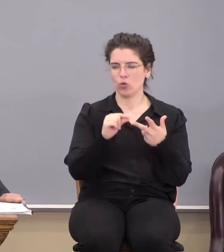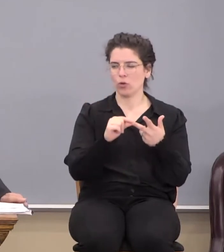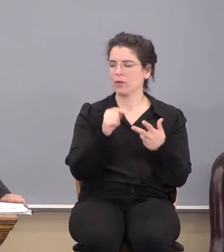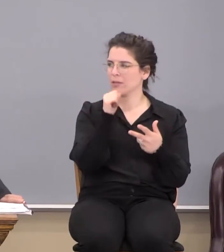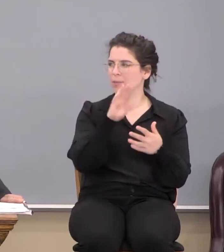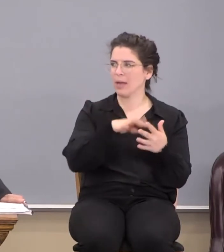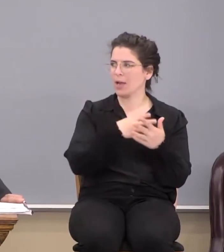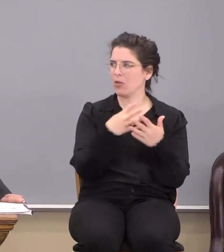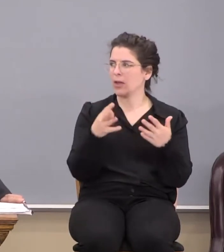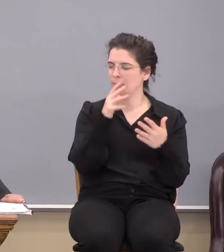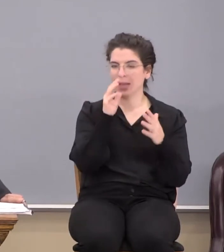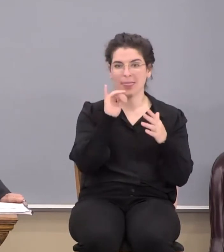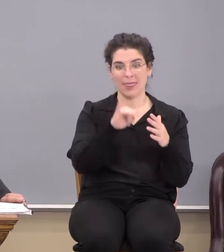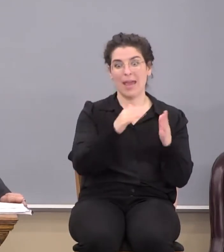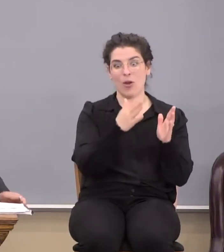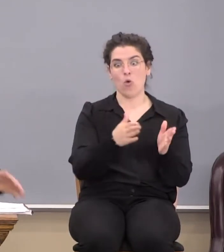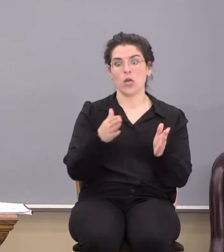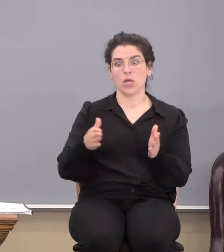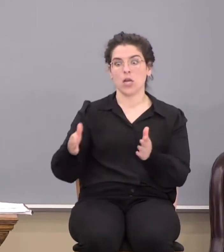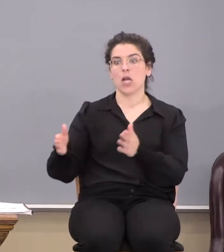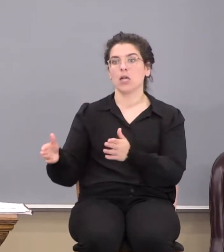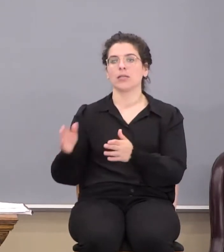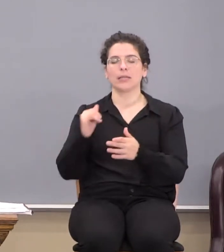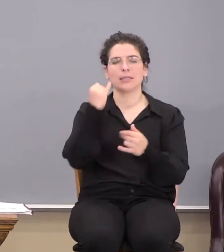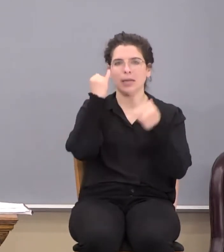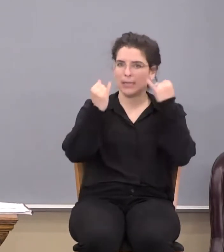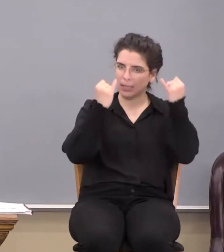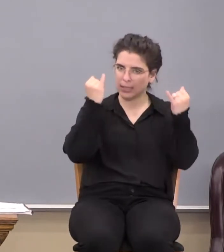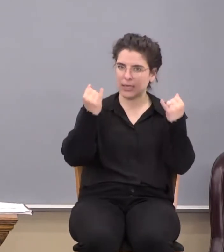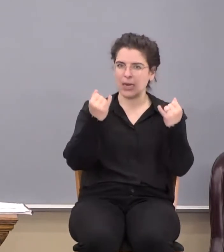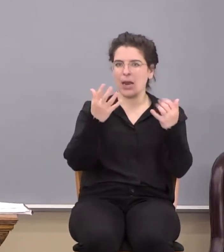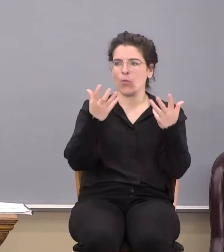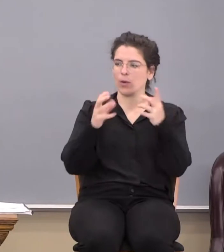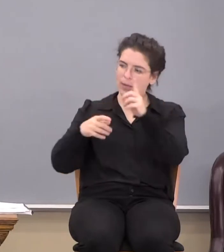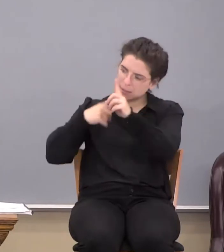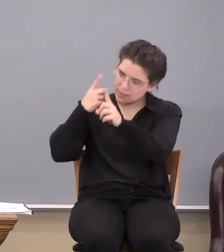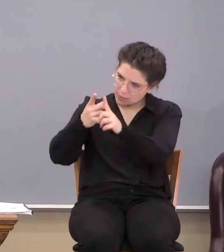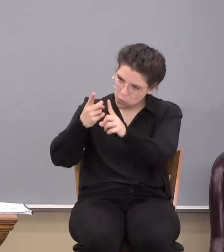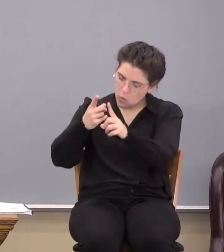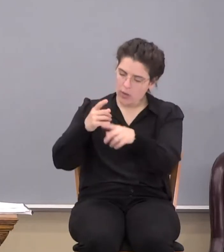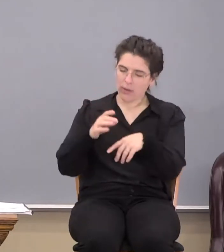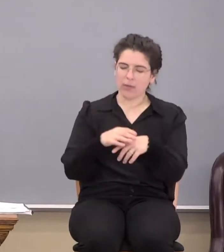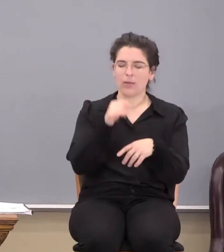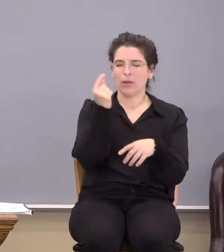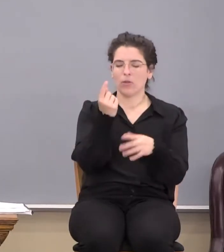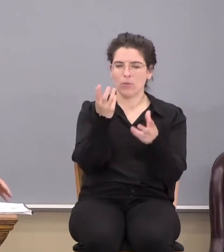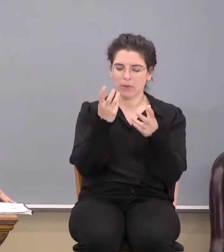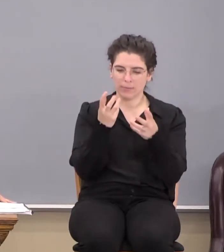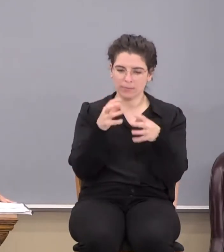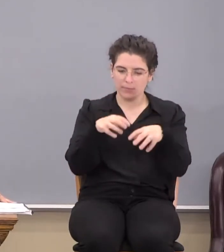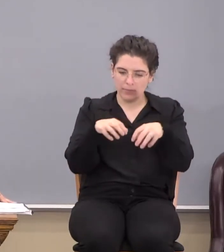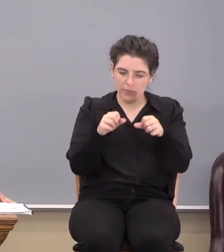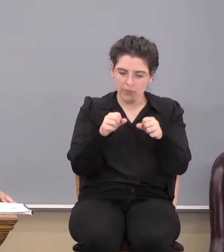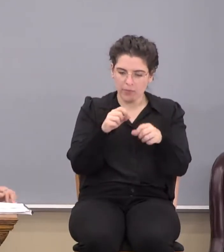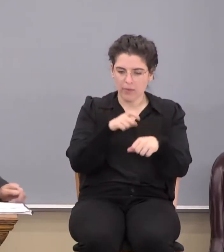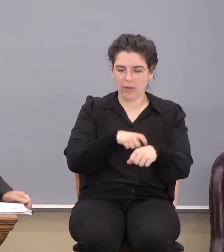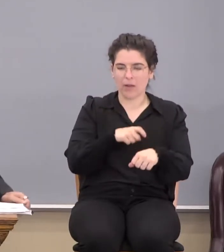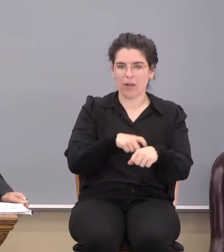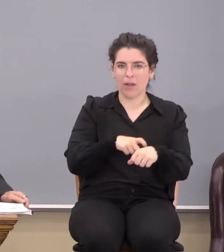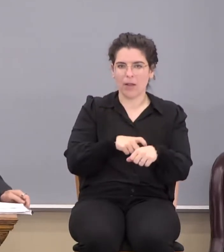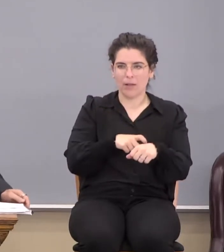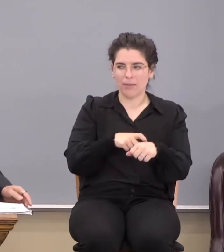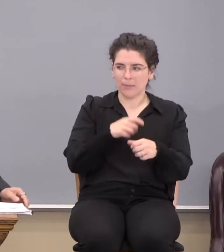outline. I'm not that organized. But at any rate, okay, that's the idea. That's where we want to get to. We not only want to take the time to look at some of the